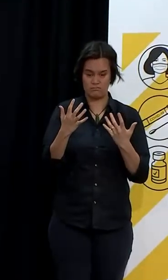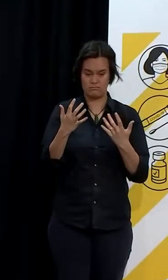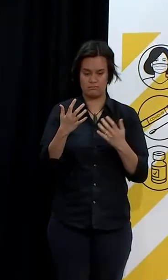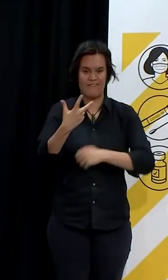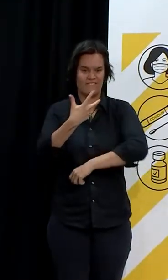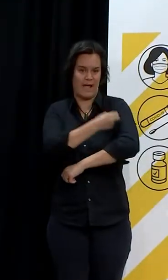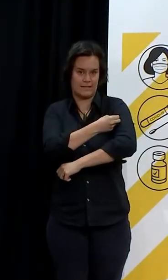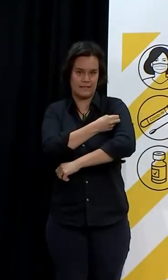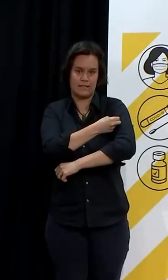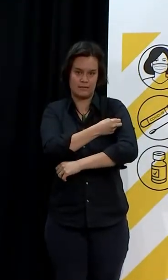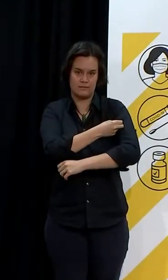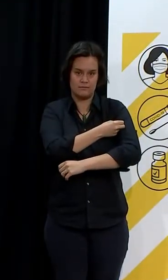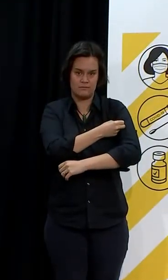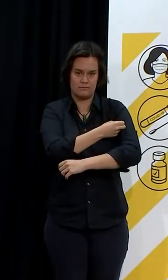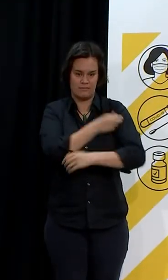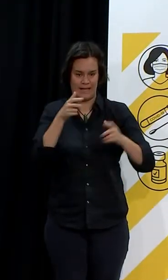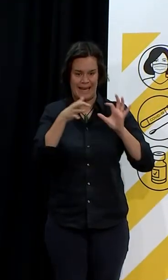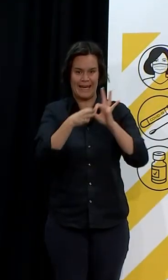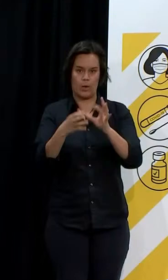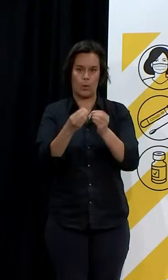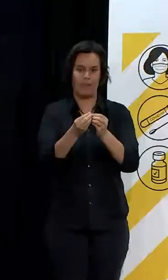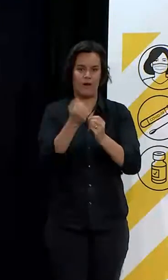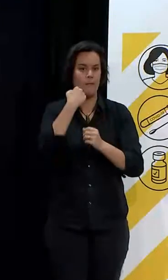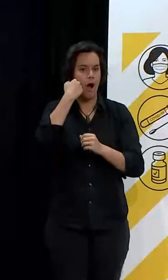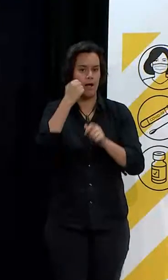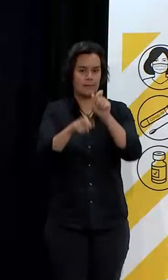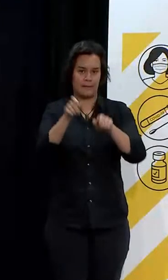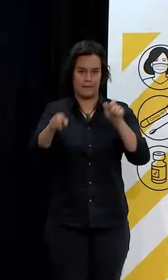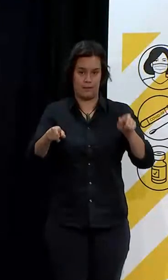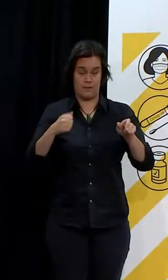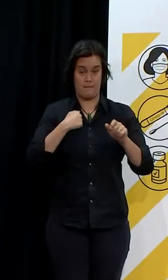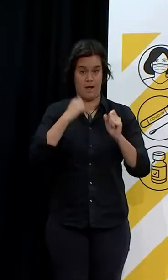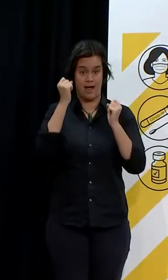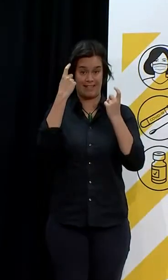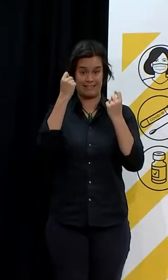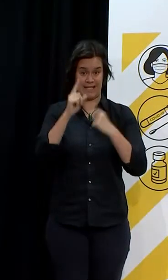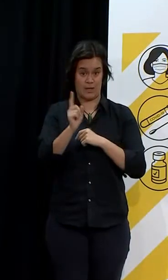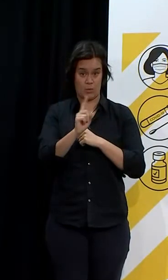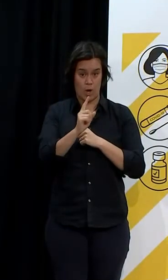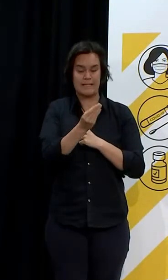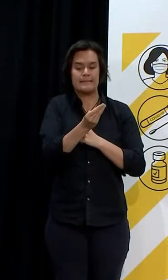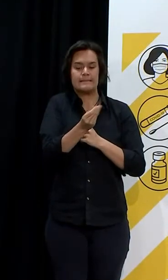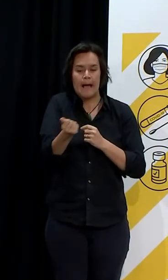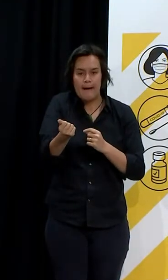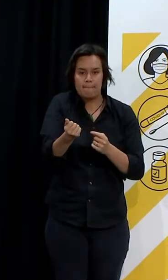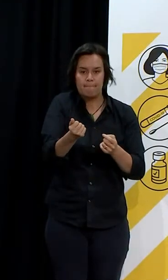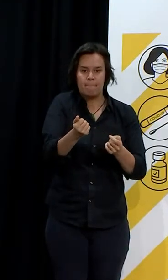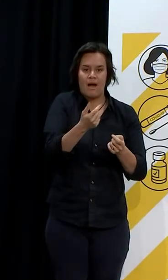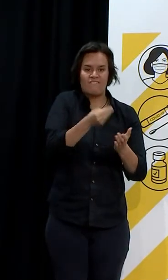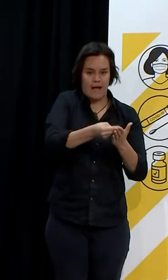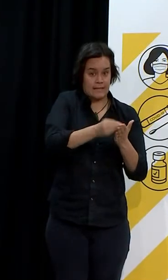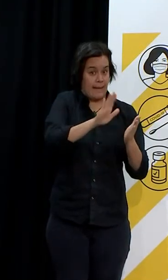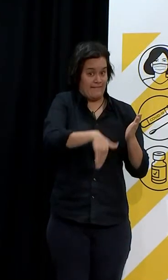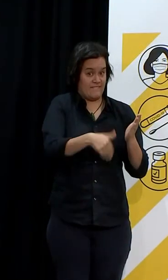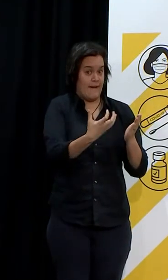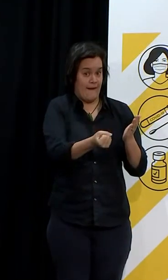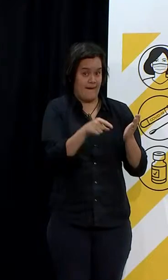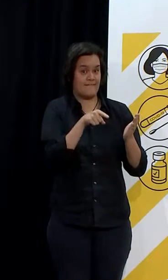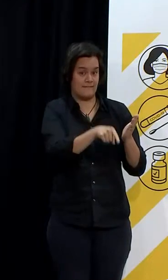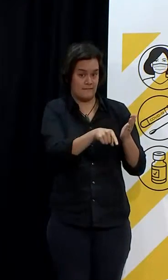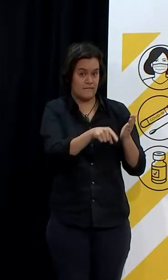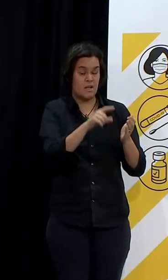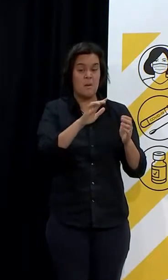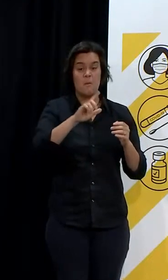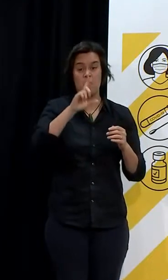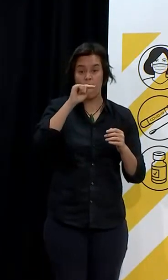rollout for Maori people. My understanding from officials is that there is still some resource there to look how we might support more